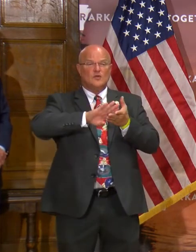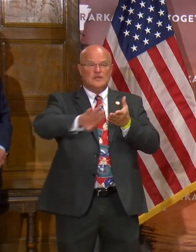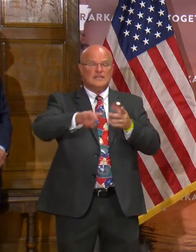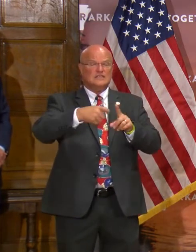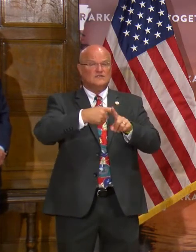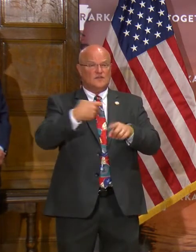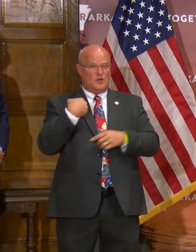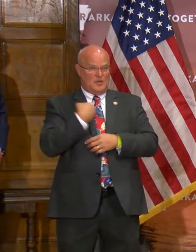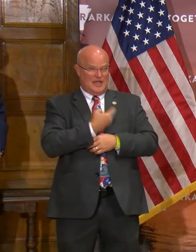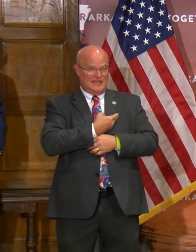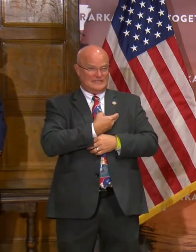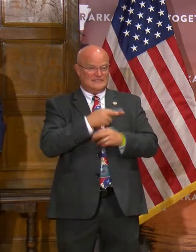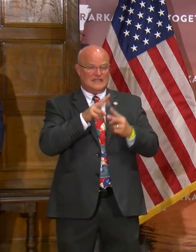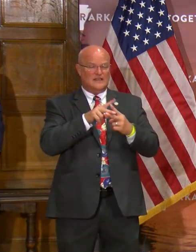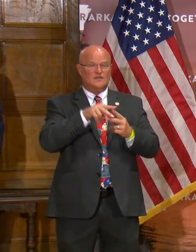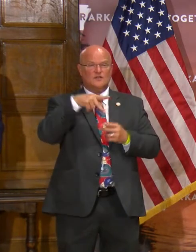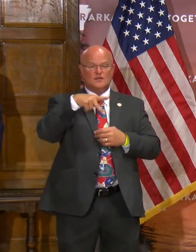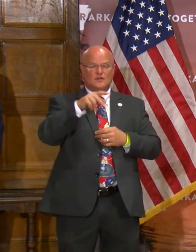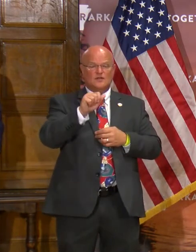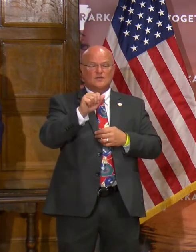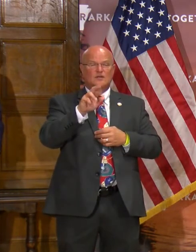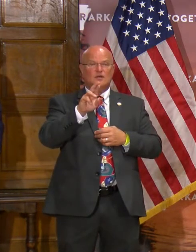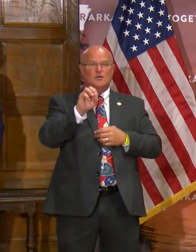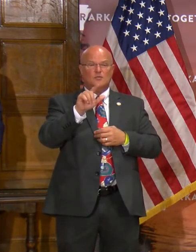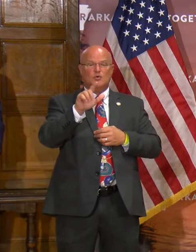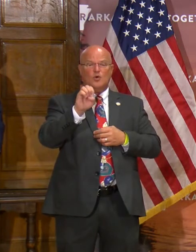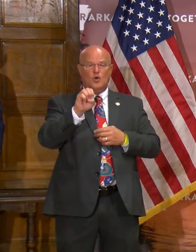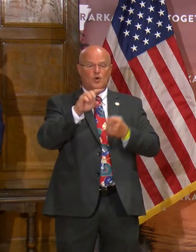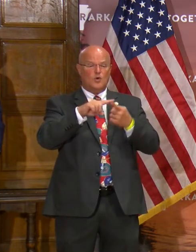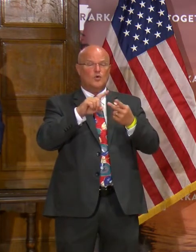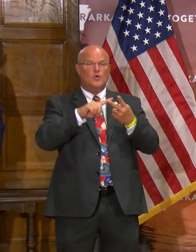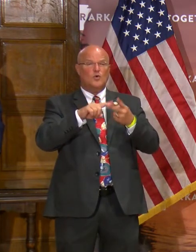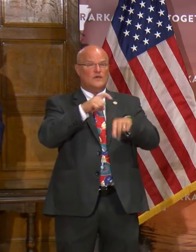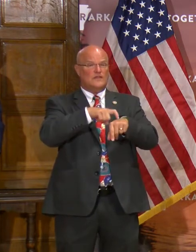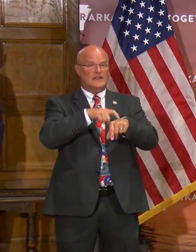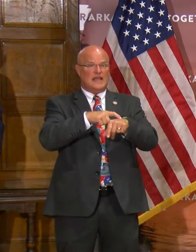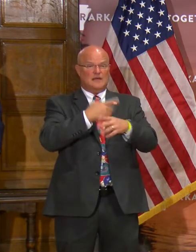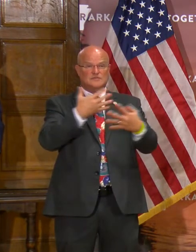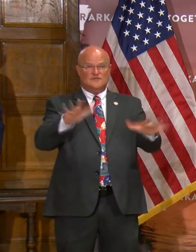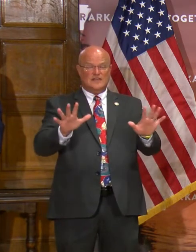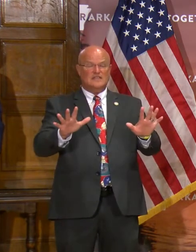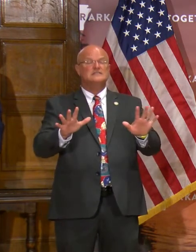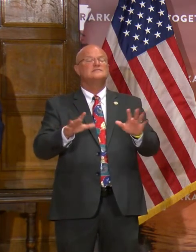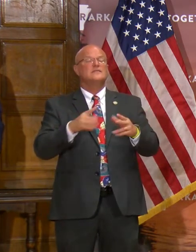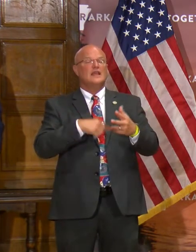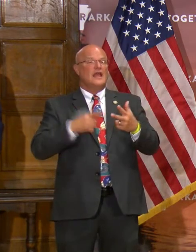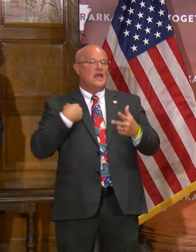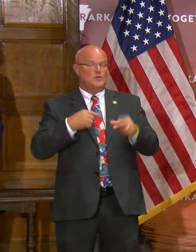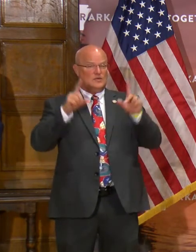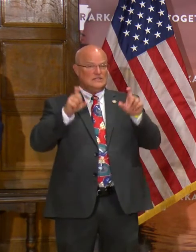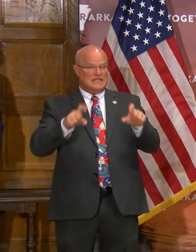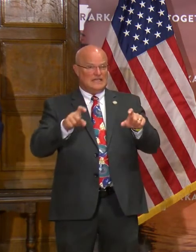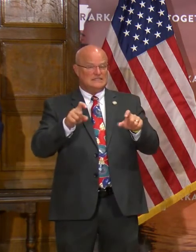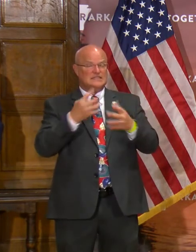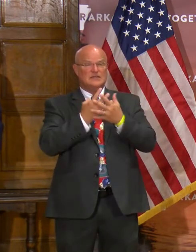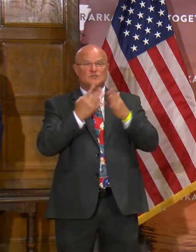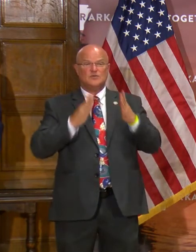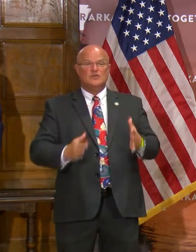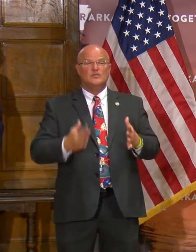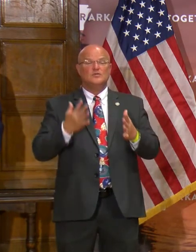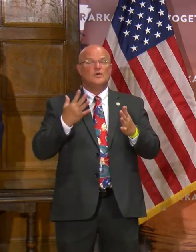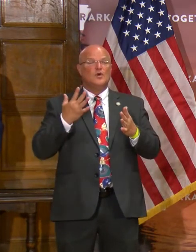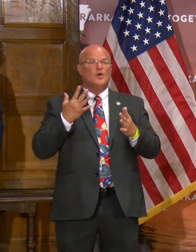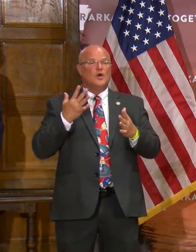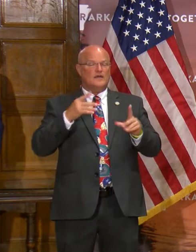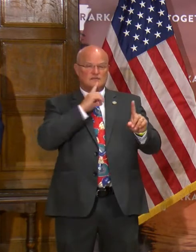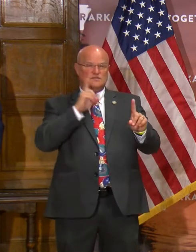from our custody, either due to parole or the discharge of their sentence. And finally, we are testing inmates as a result of